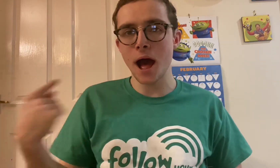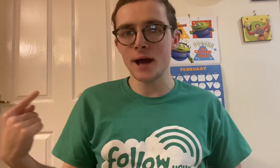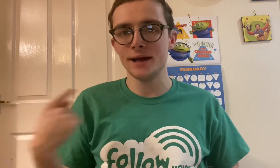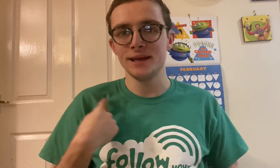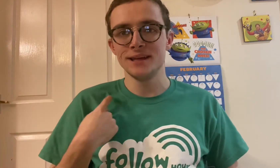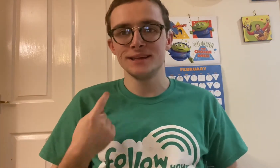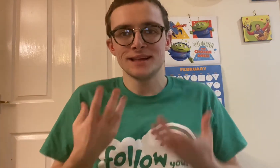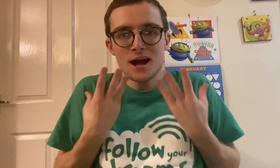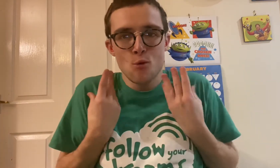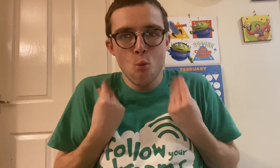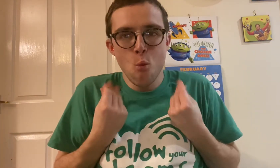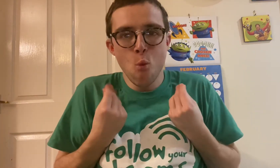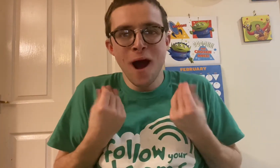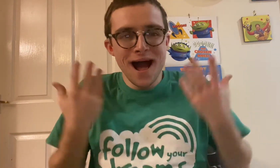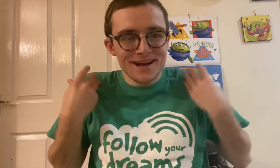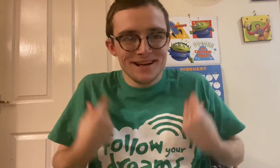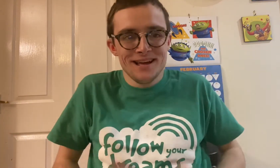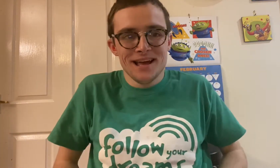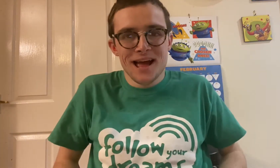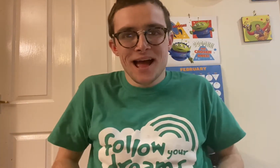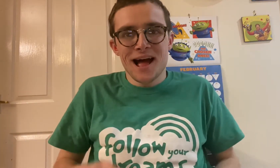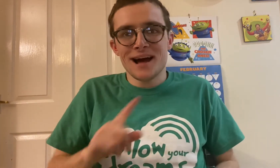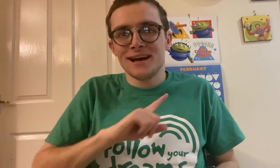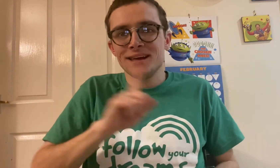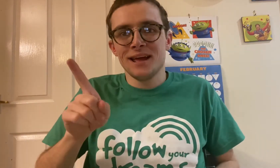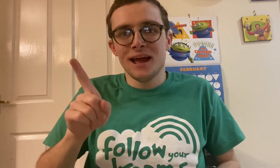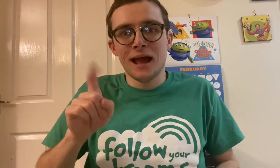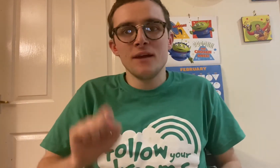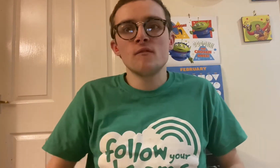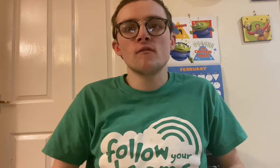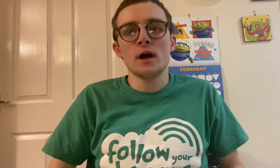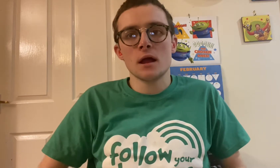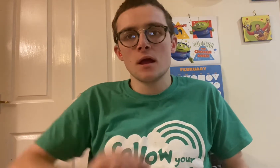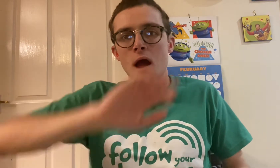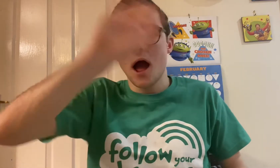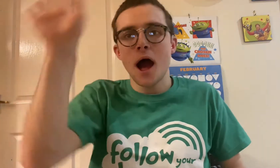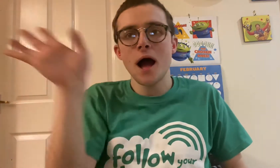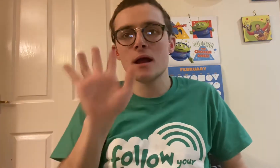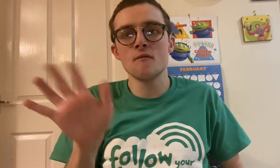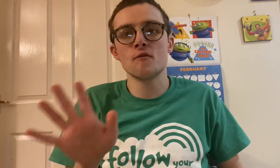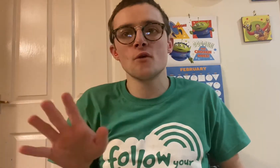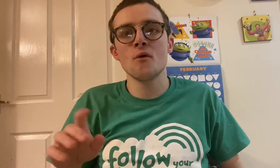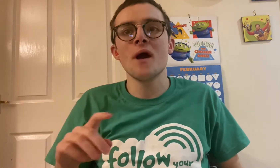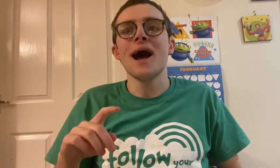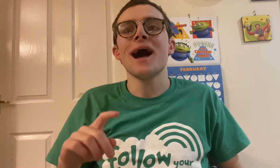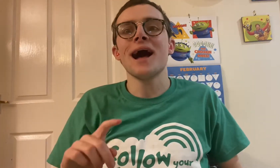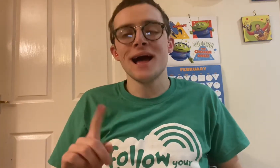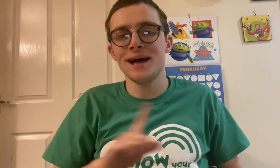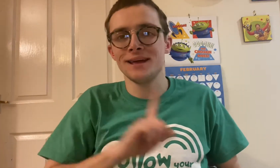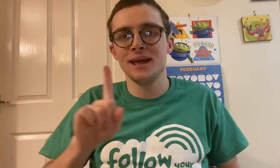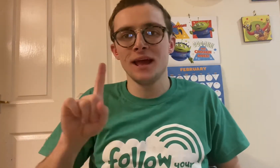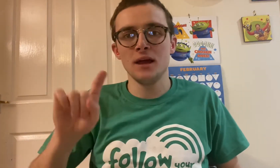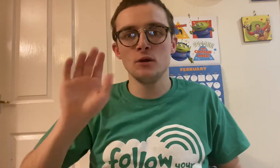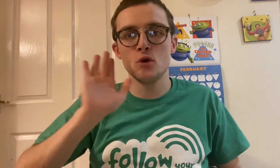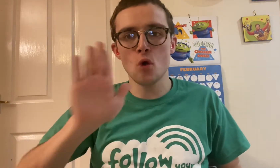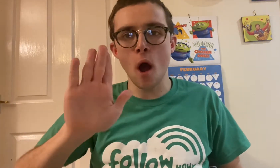guy. Just watch! Hi! It's very helpful. Hi! It's got